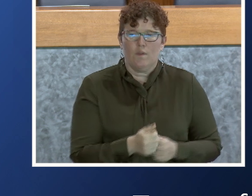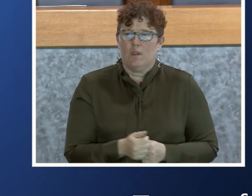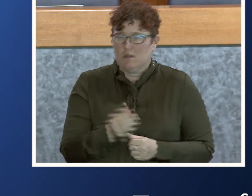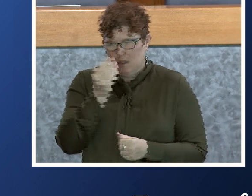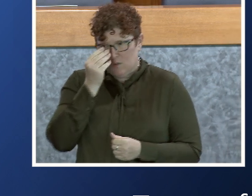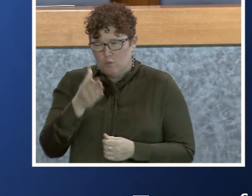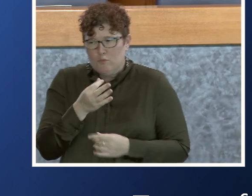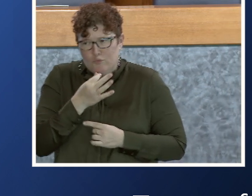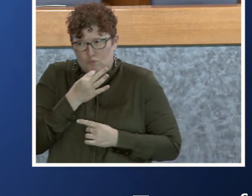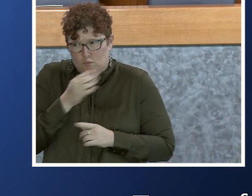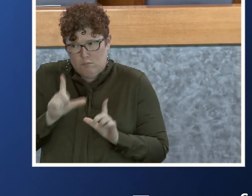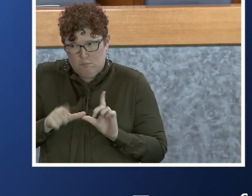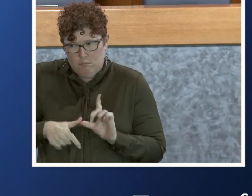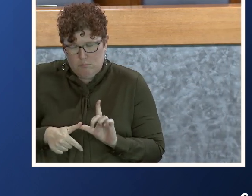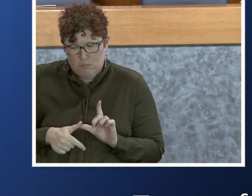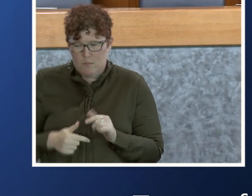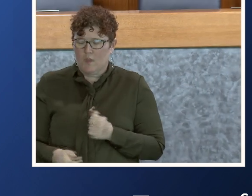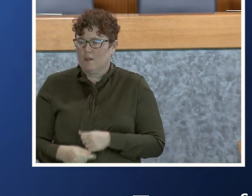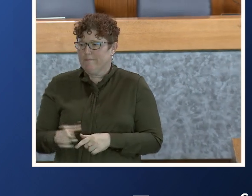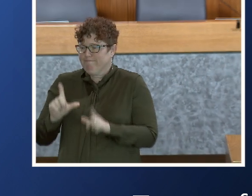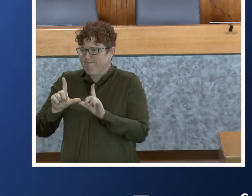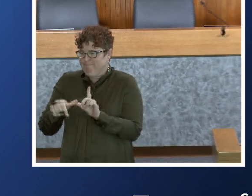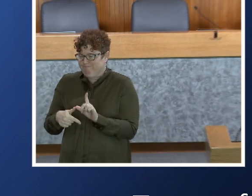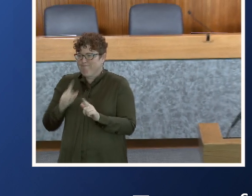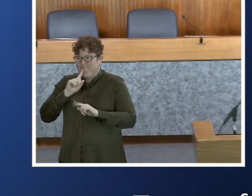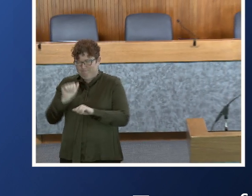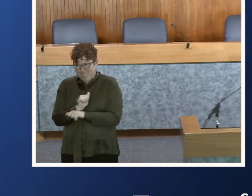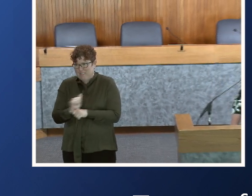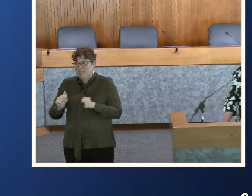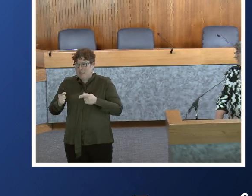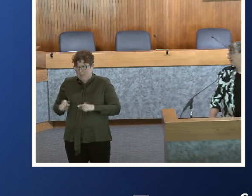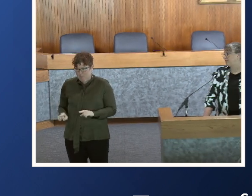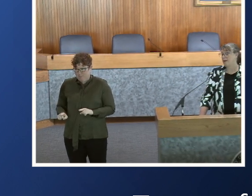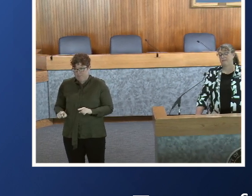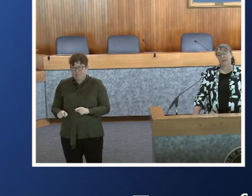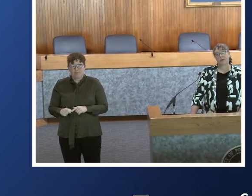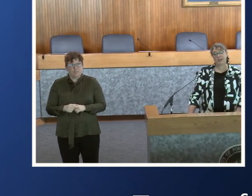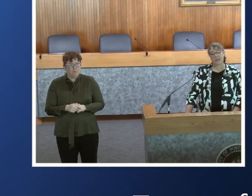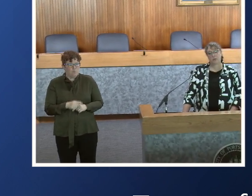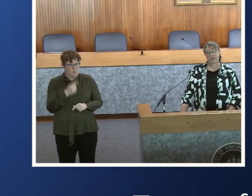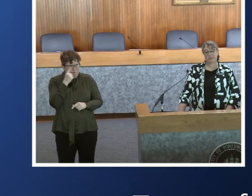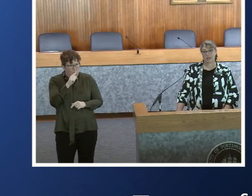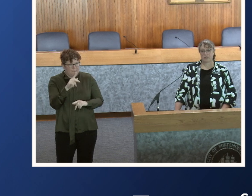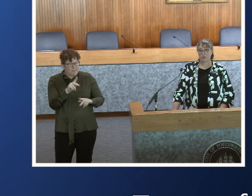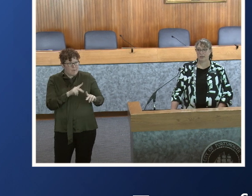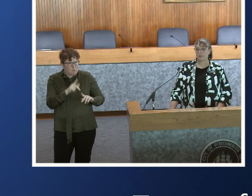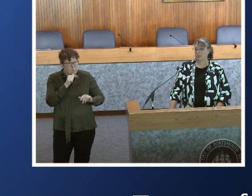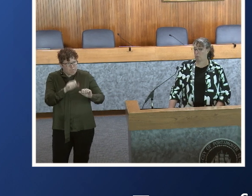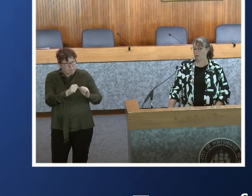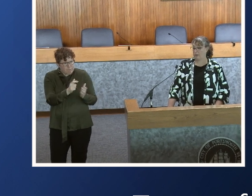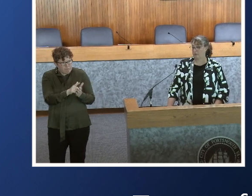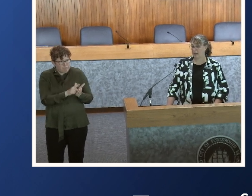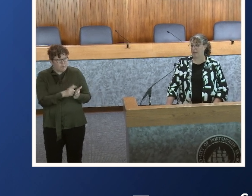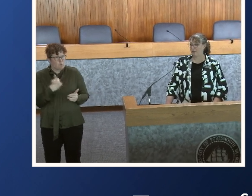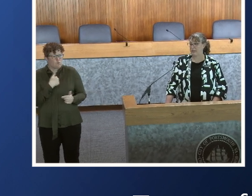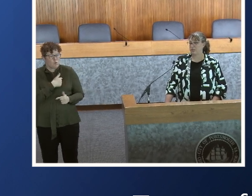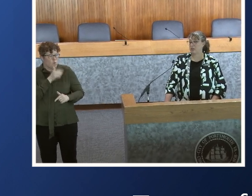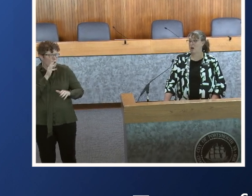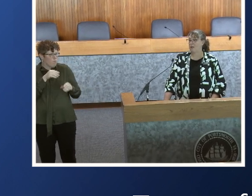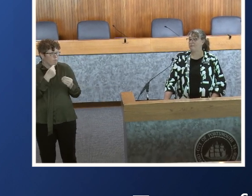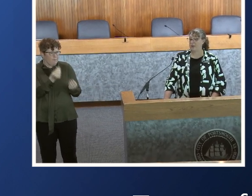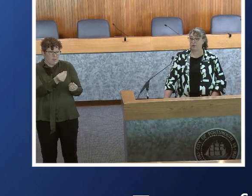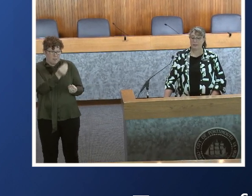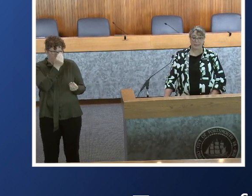expiration, and then when they actually expire. And then for offender data, we still, as always, will be providing